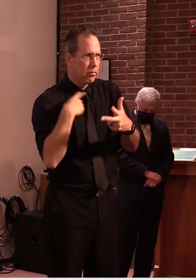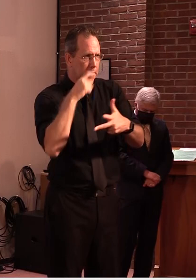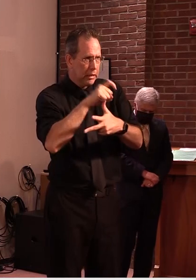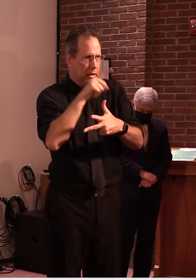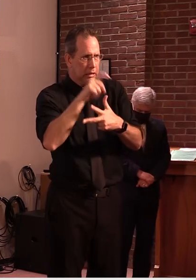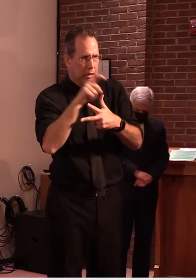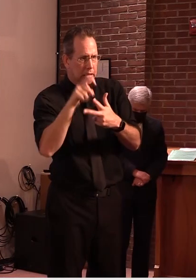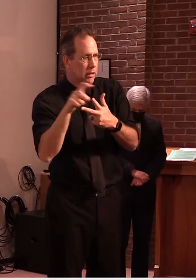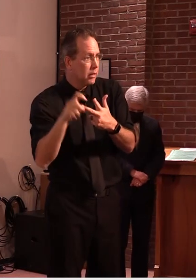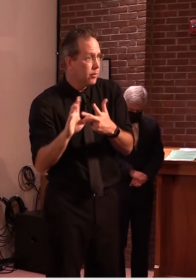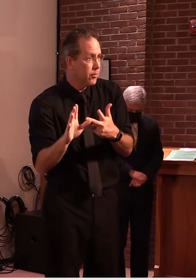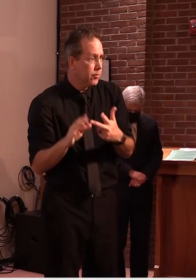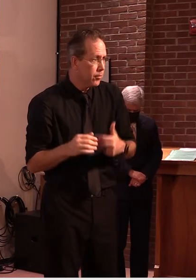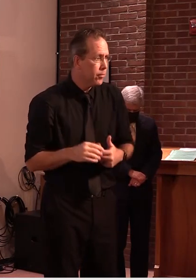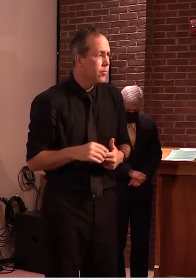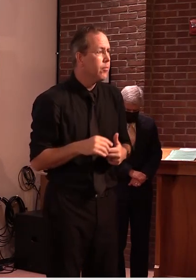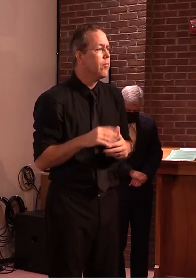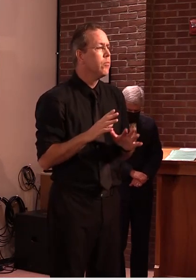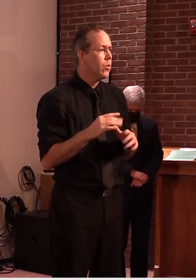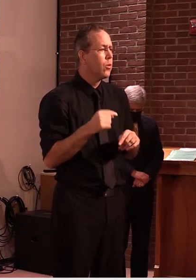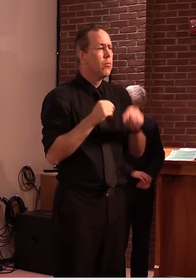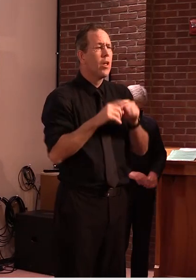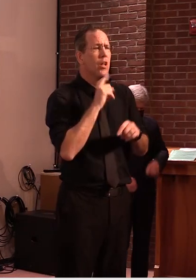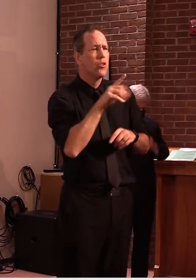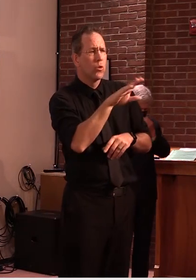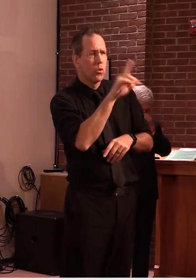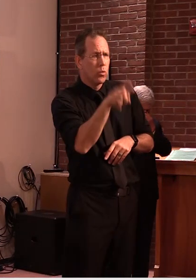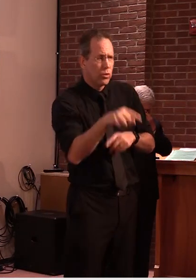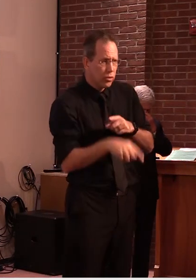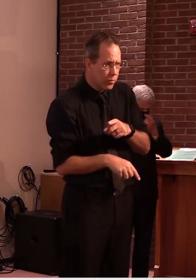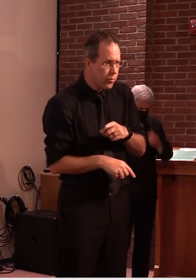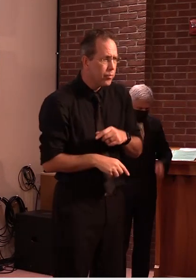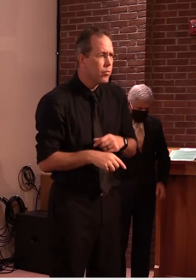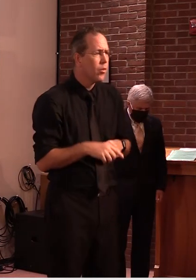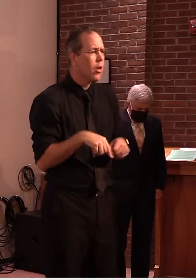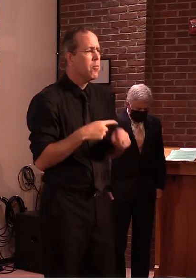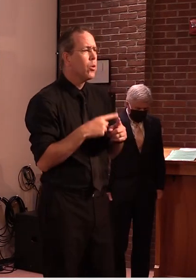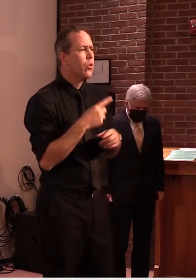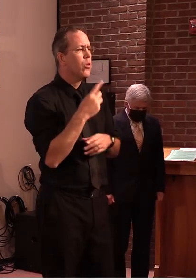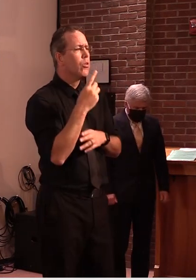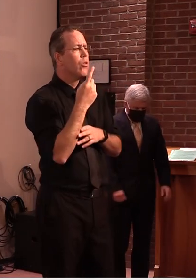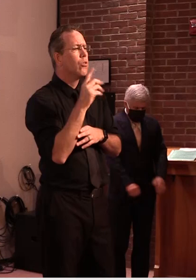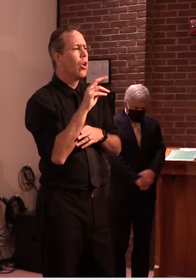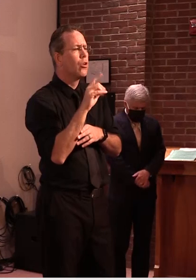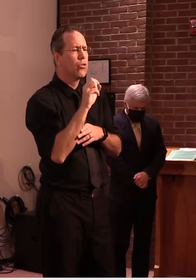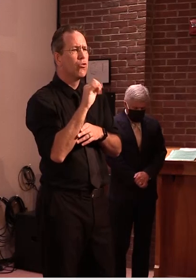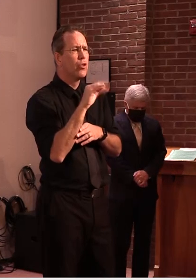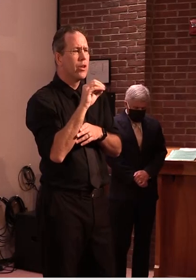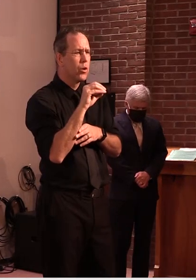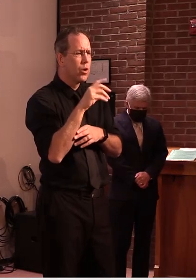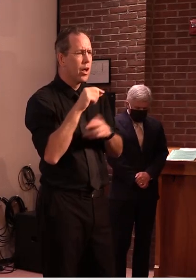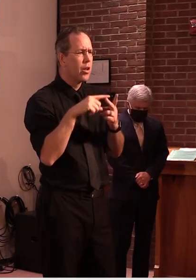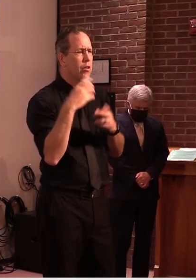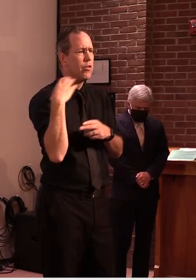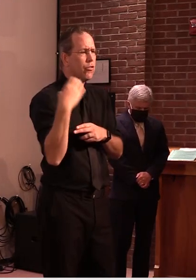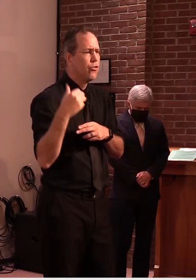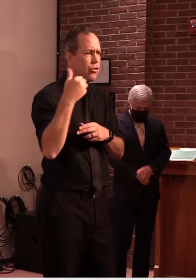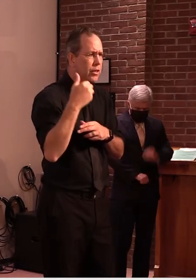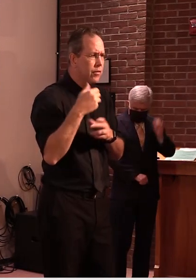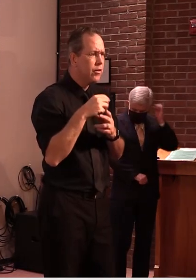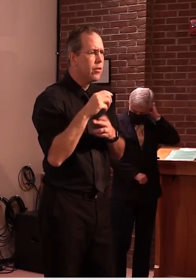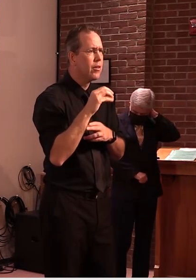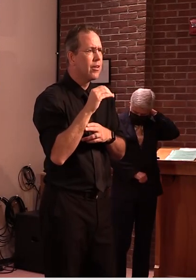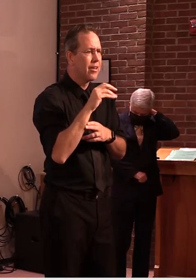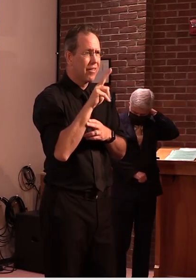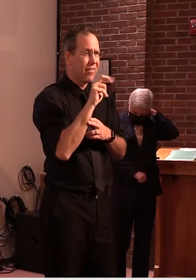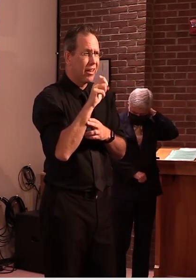um the first question uh Dr. Strenio and um uh logistics chief Arnell um they're scheduled to come back